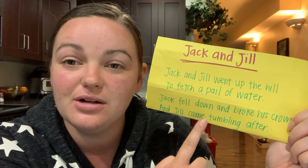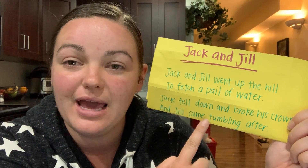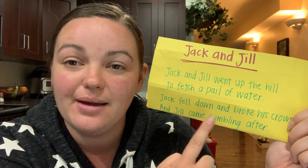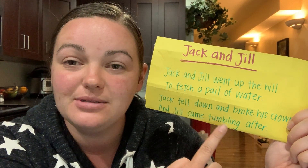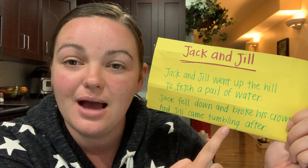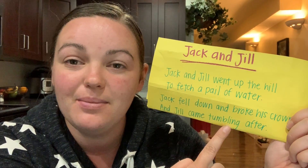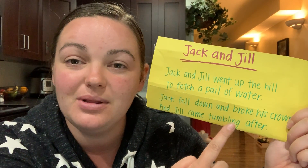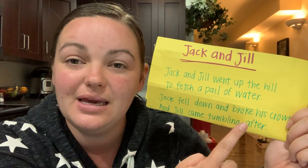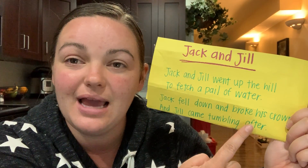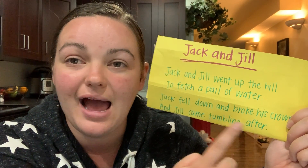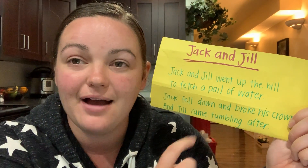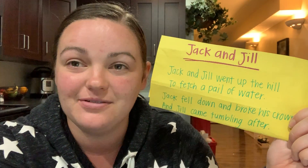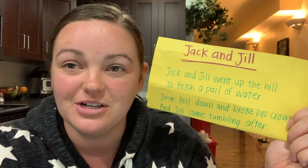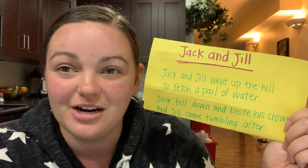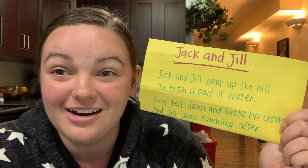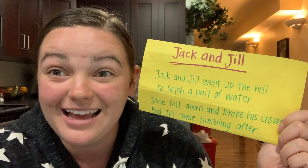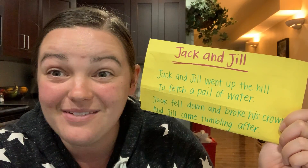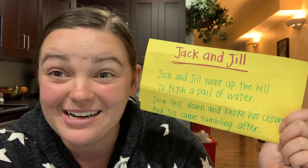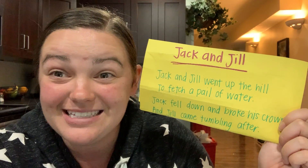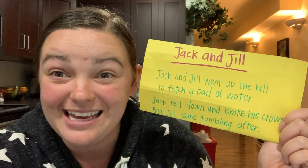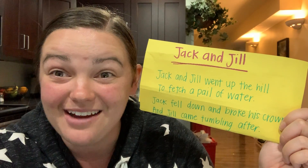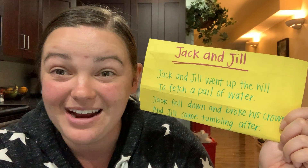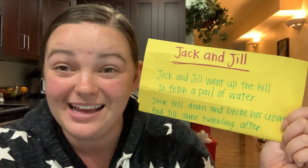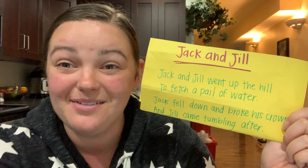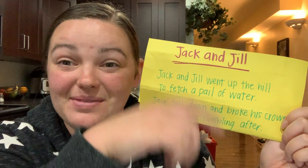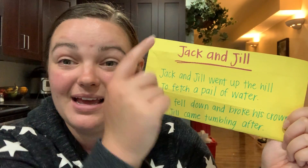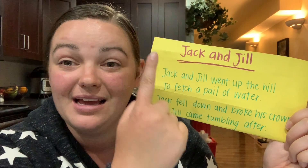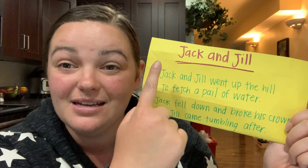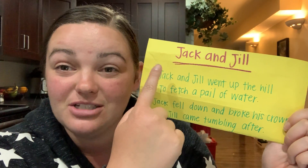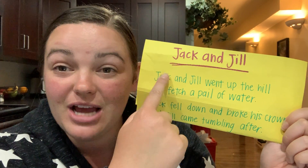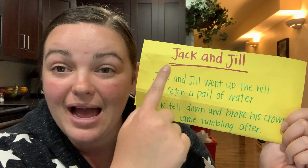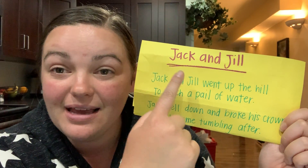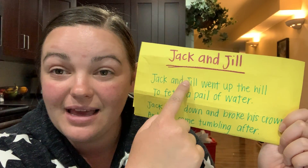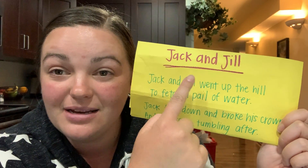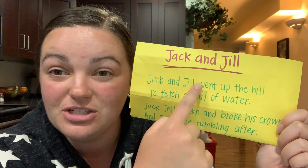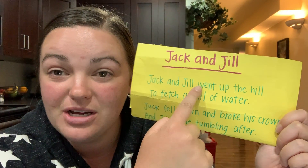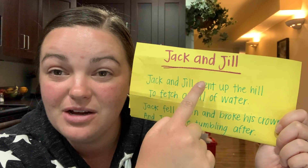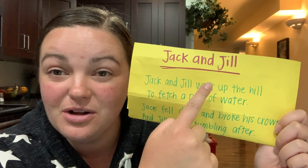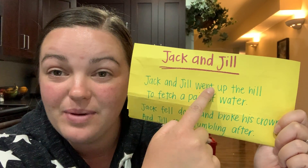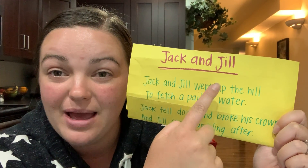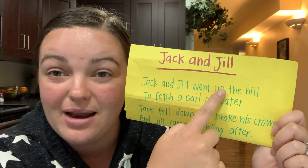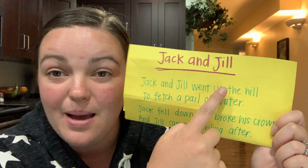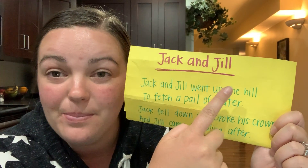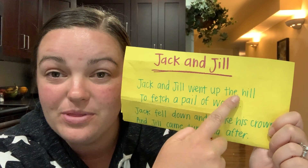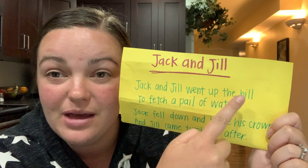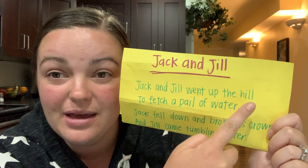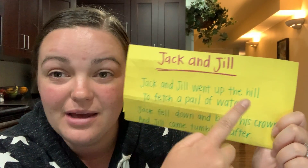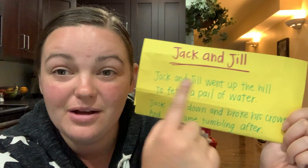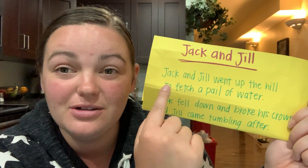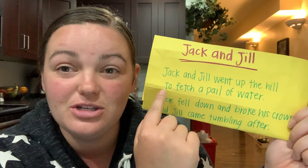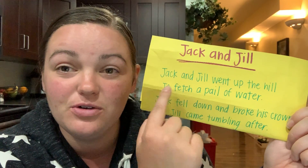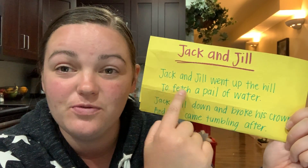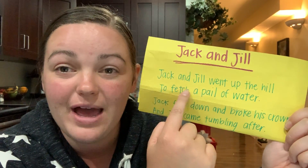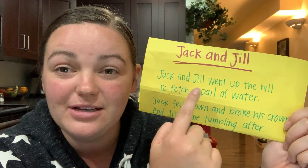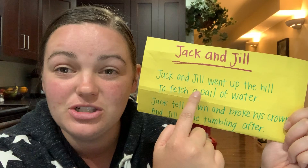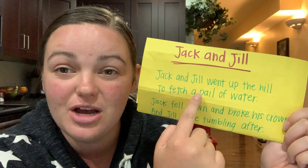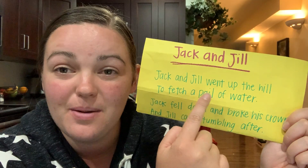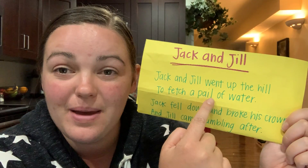came tumbling after. Okay, we're going to sing it, ready? Jack and Jill went up the hill to fetch a